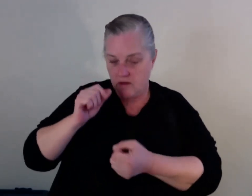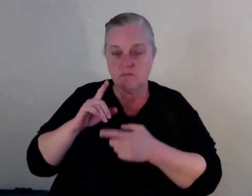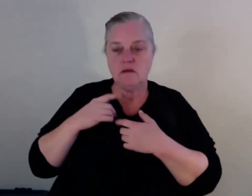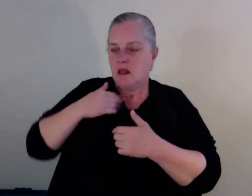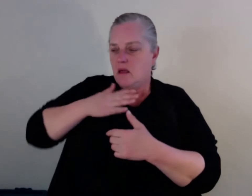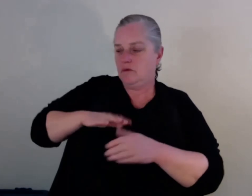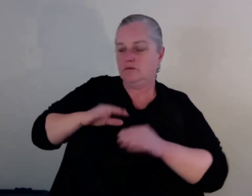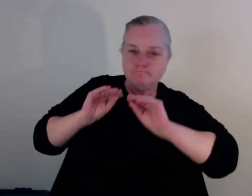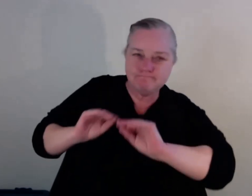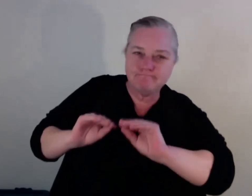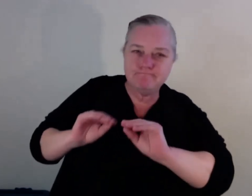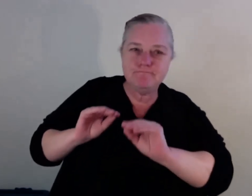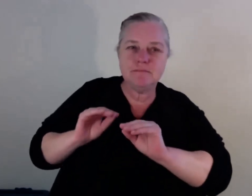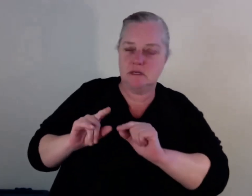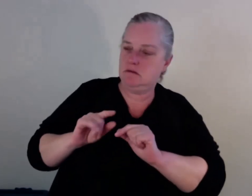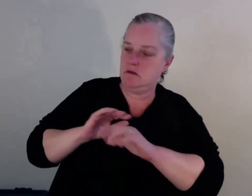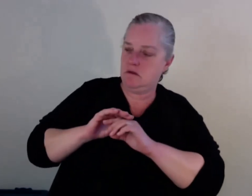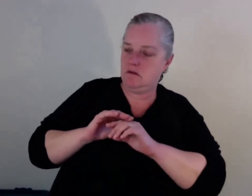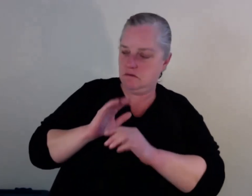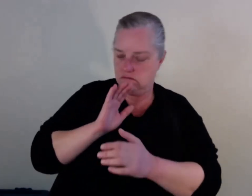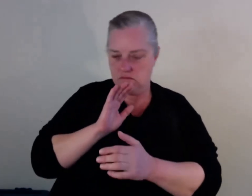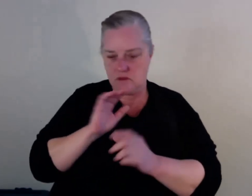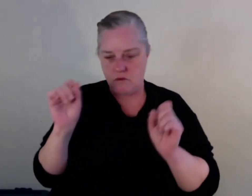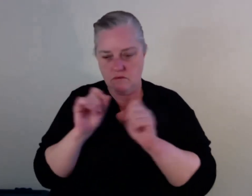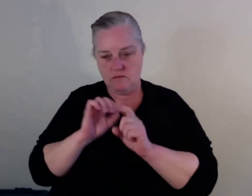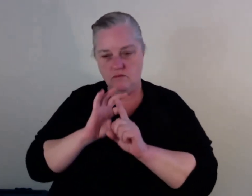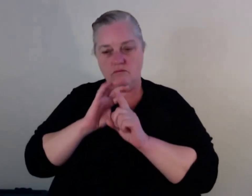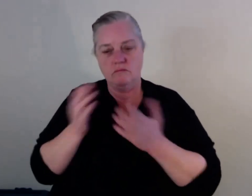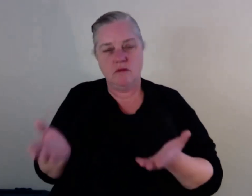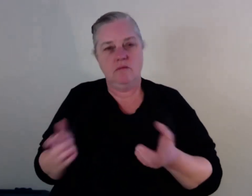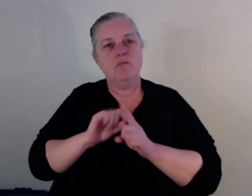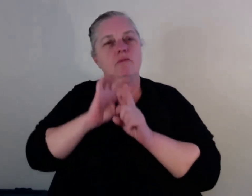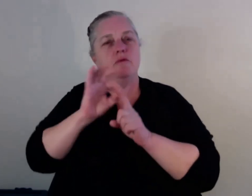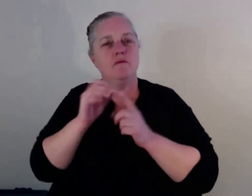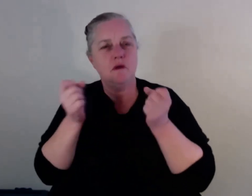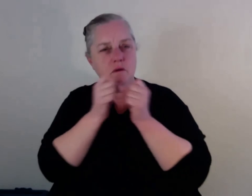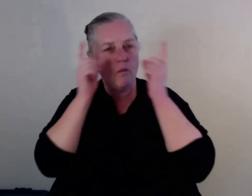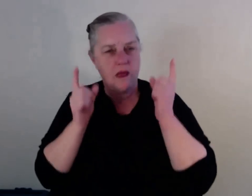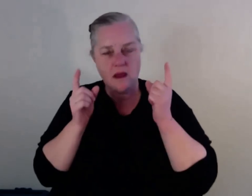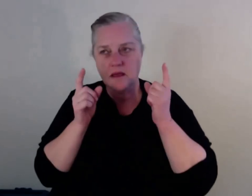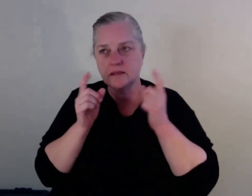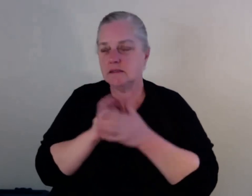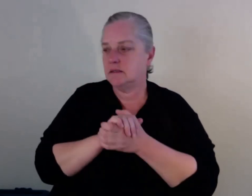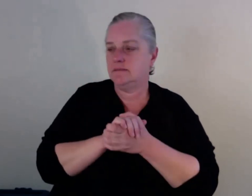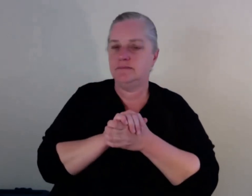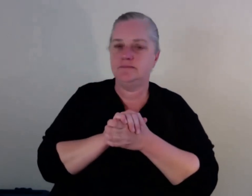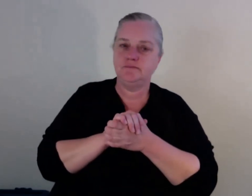that's attached to people who use drugs, confront the attitudes that society has towards people that use